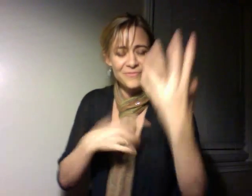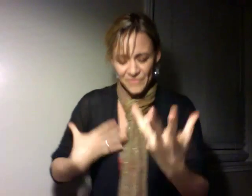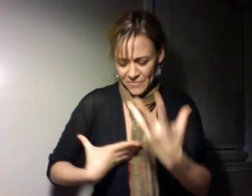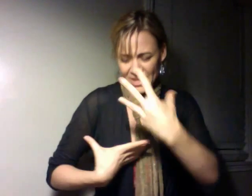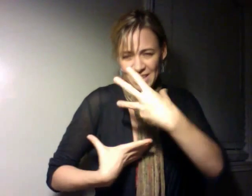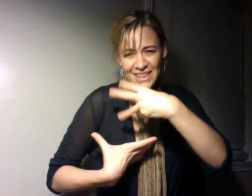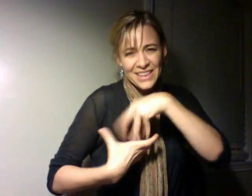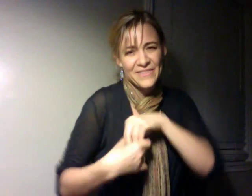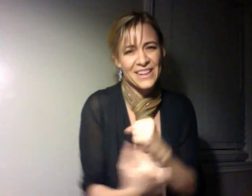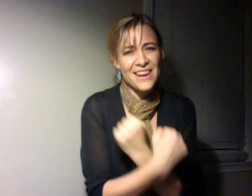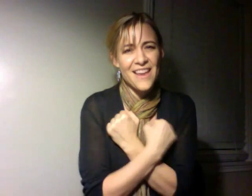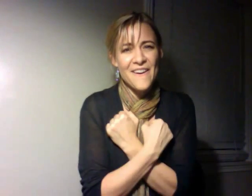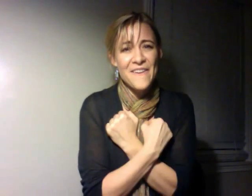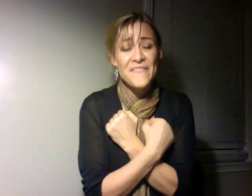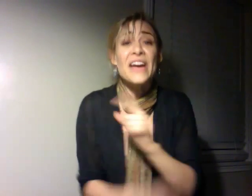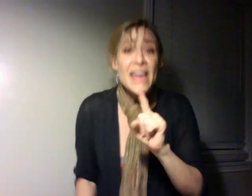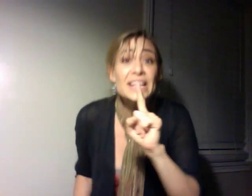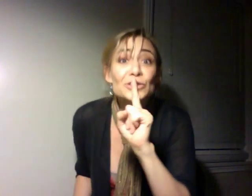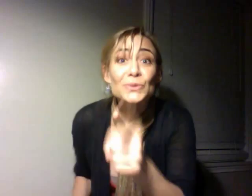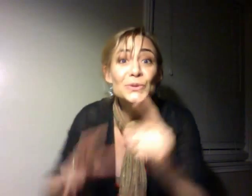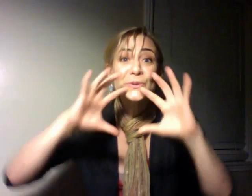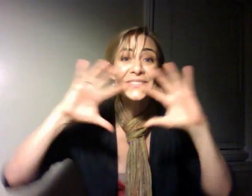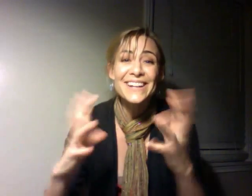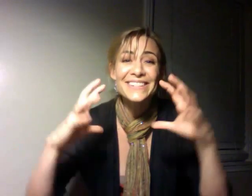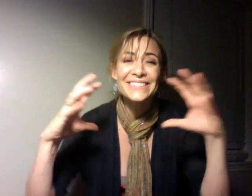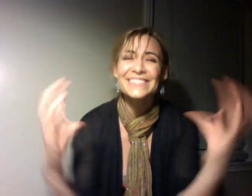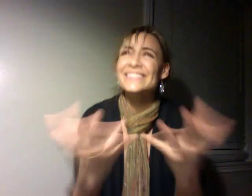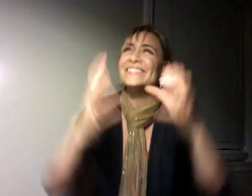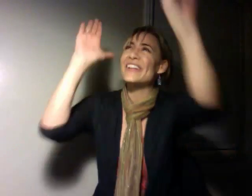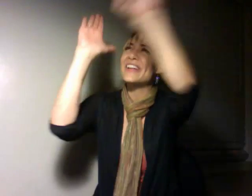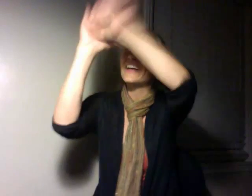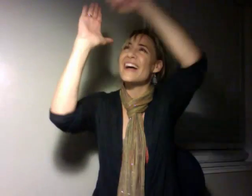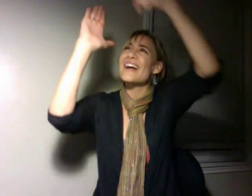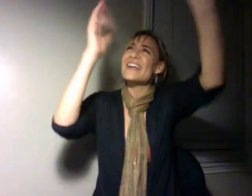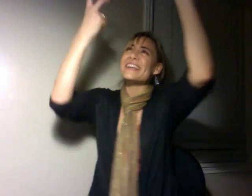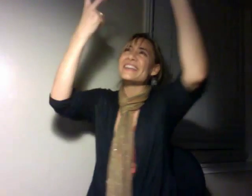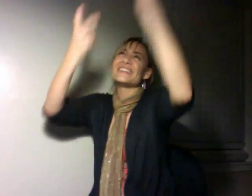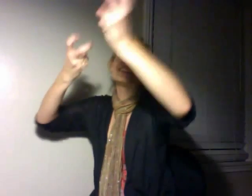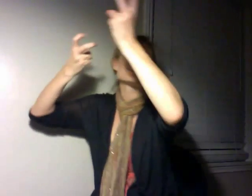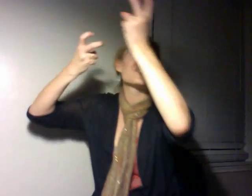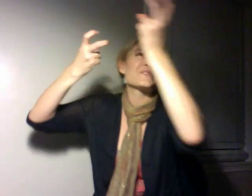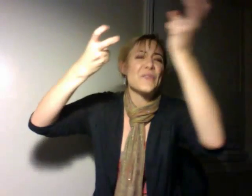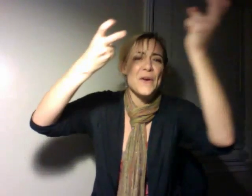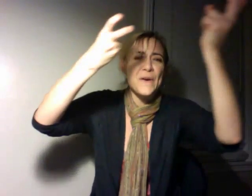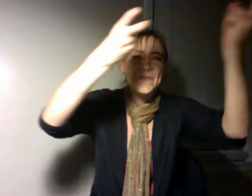I believe in love. As sure as there is end of ringing sleigh bells, blah, blah. We do